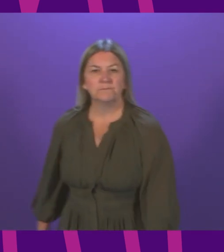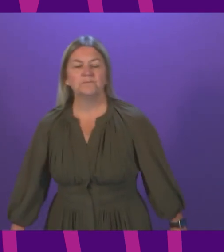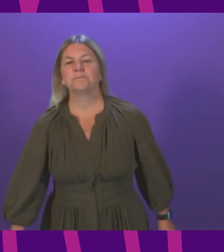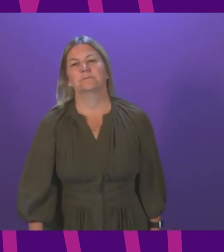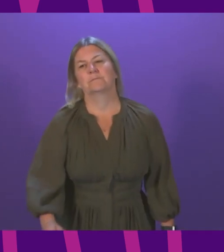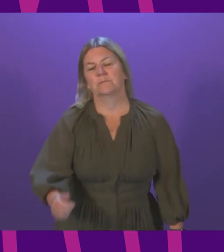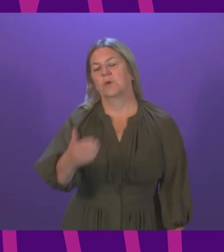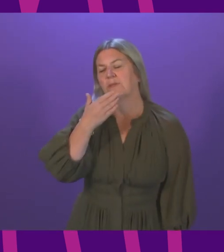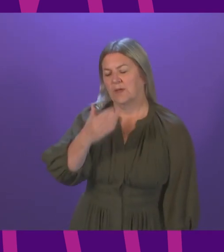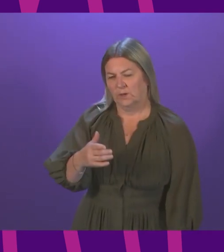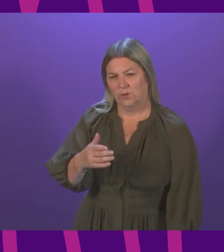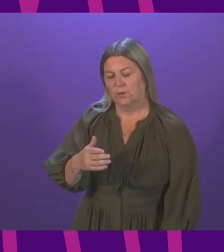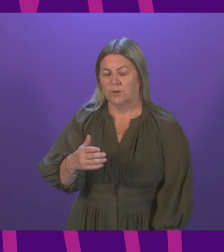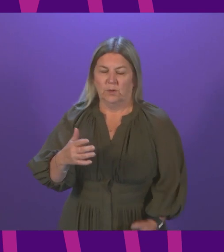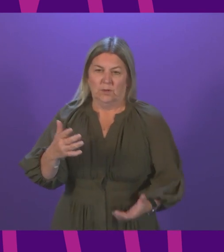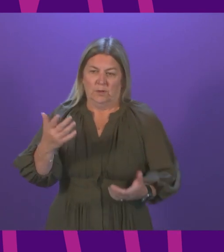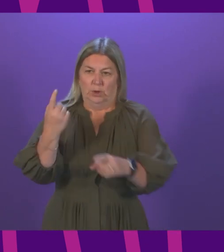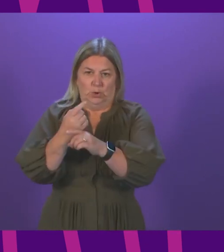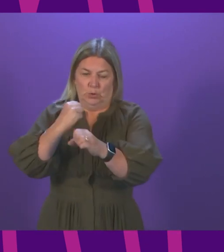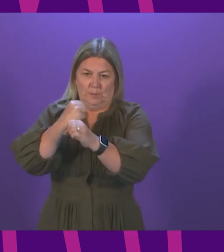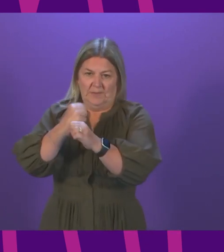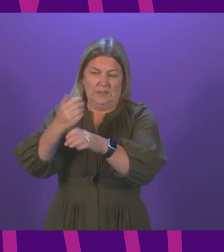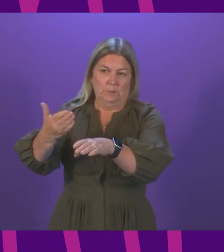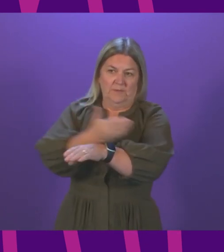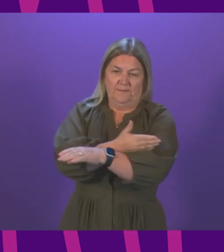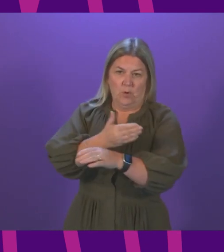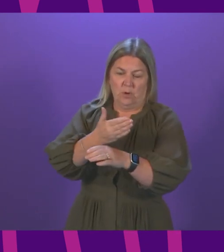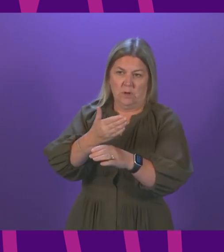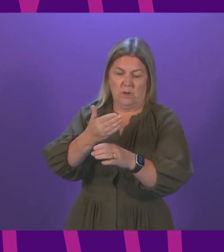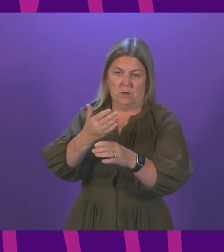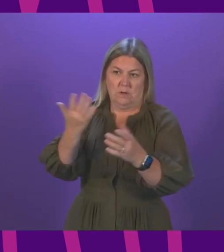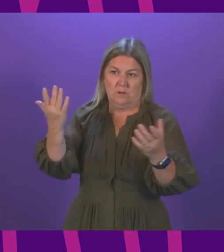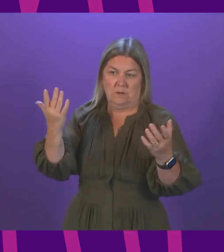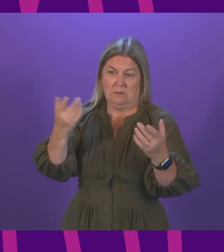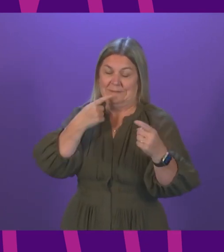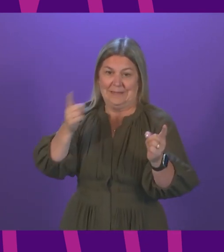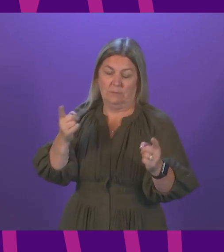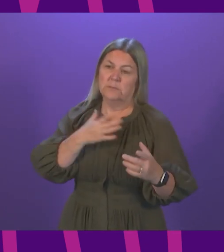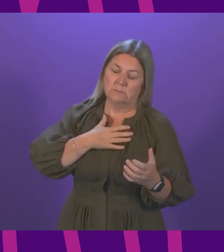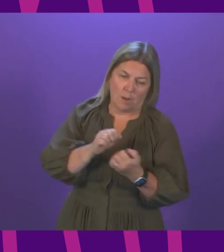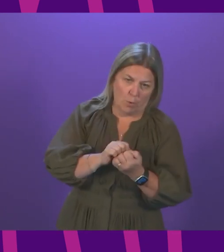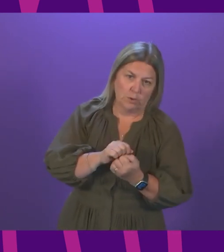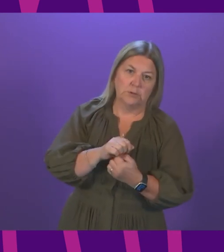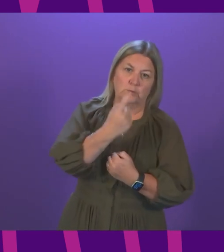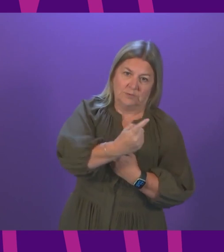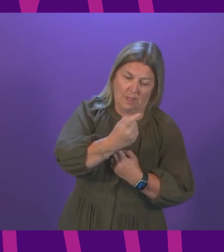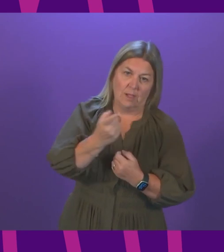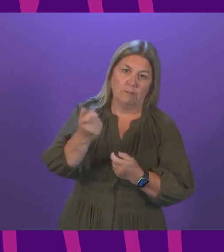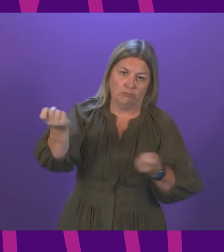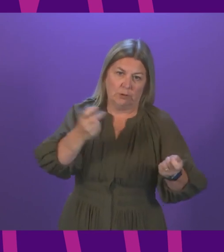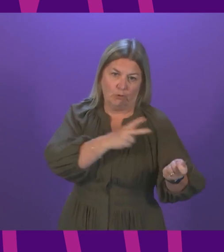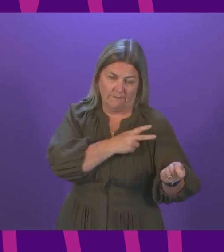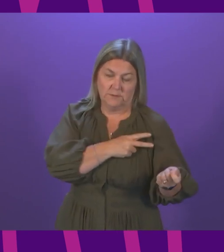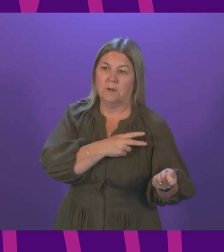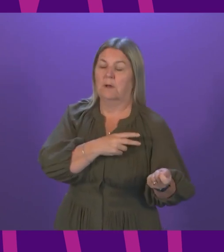Chamber any issues when speaking to the media ahead of my statement. Today, let me offer an apology to you, but also the Chamber. However, if issues were